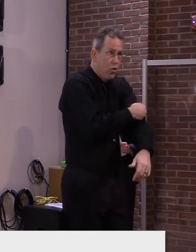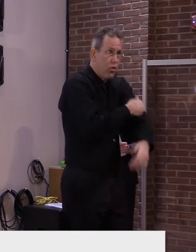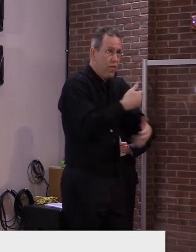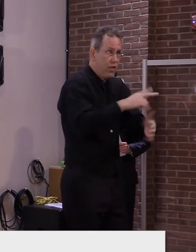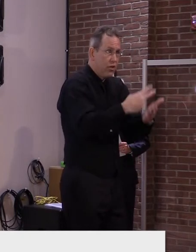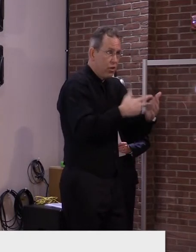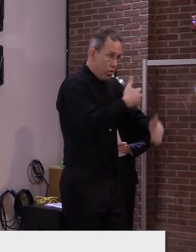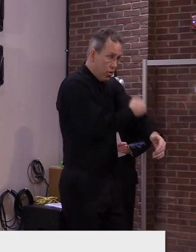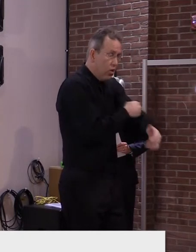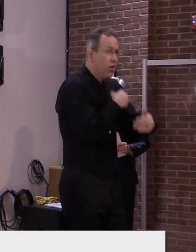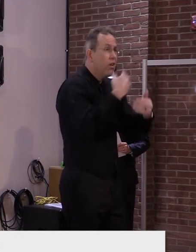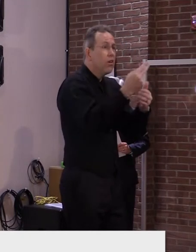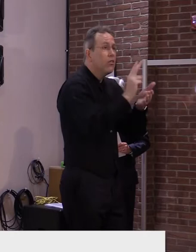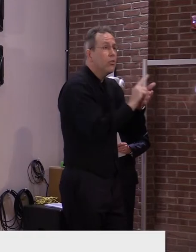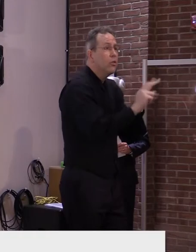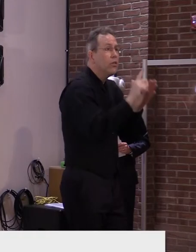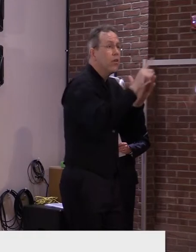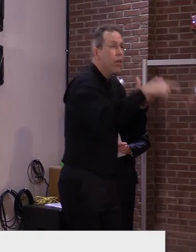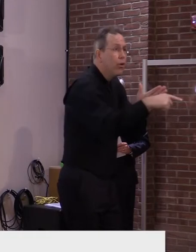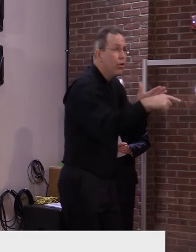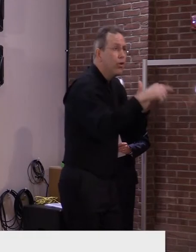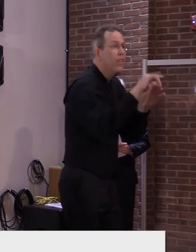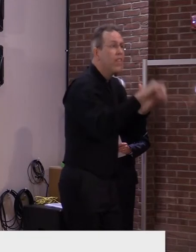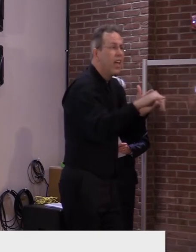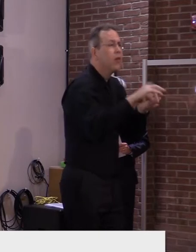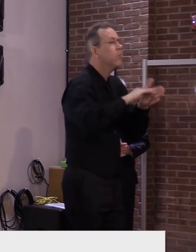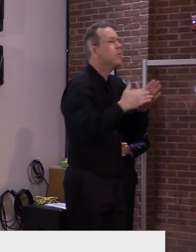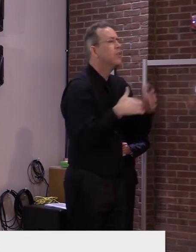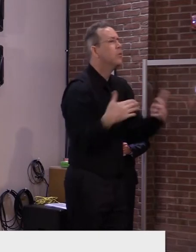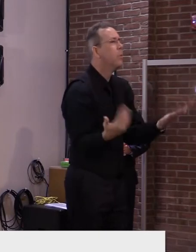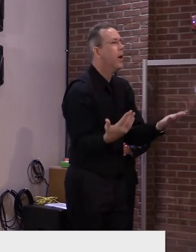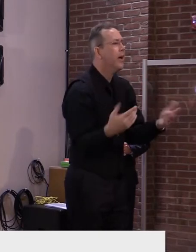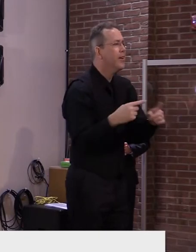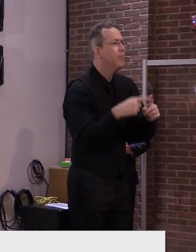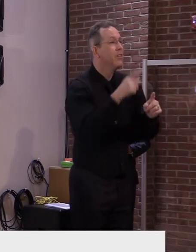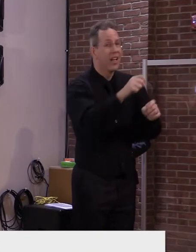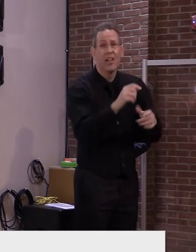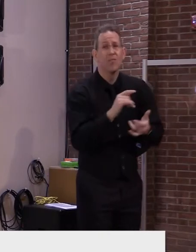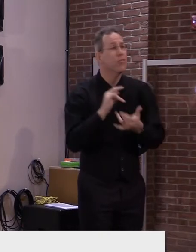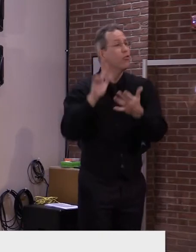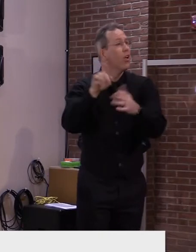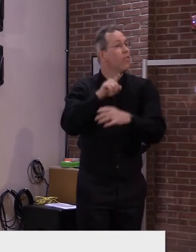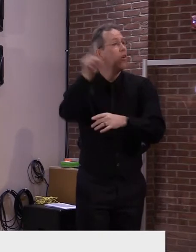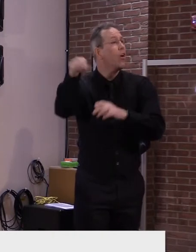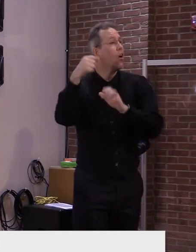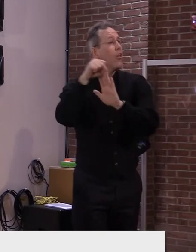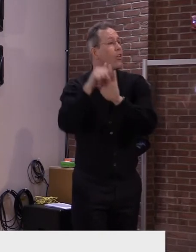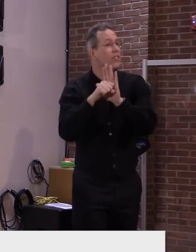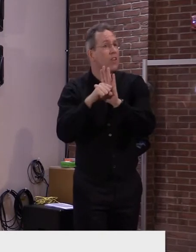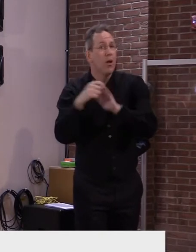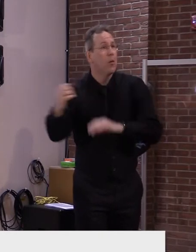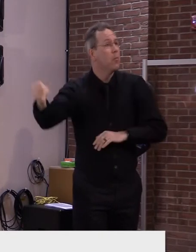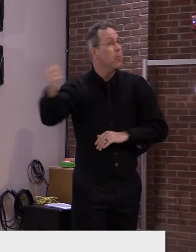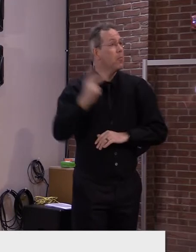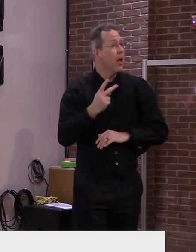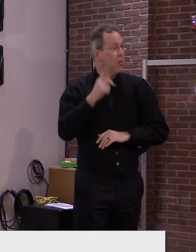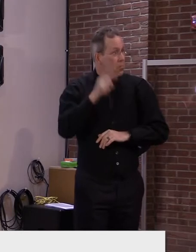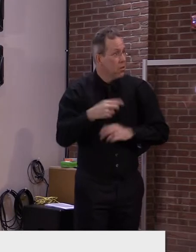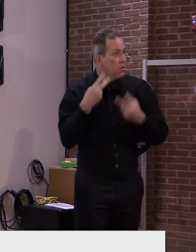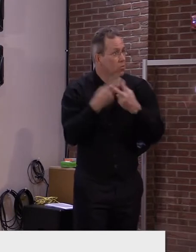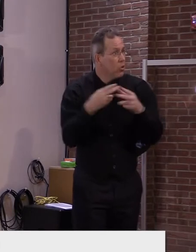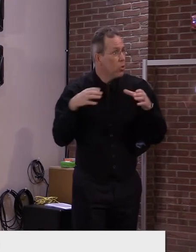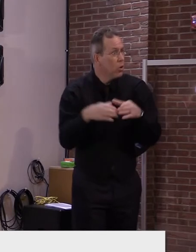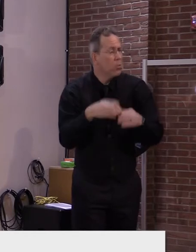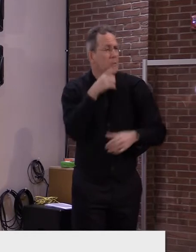not need to quarantine after that travel. This also means those who come to Vermont from other states will not need to quarantine